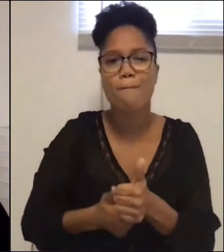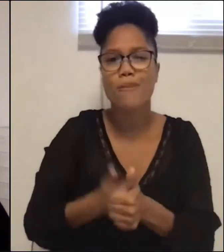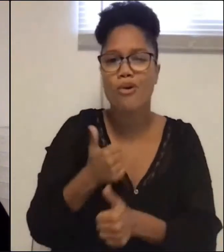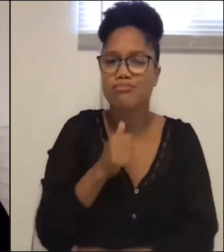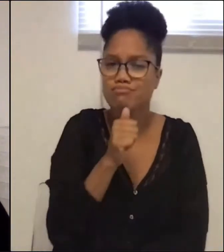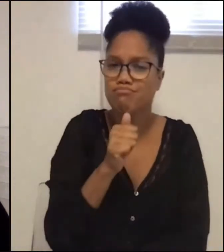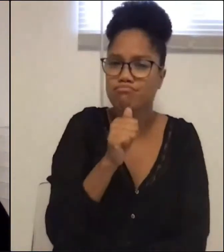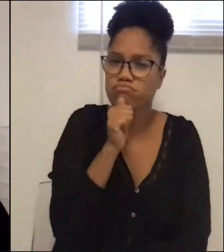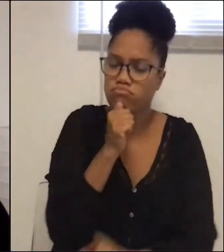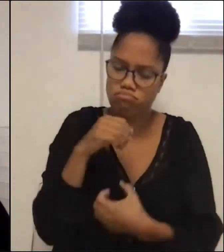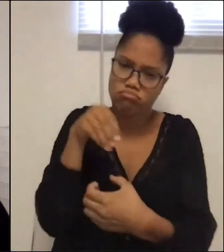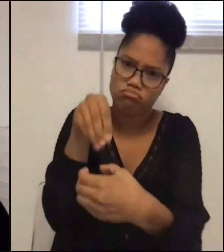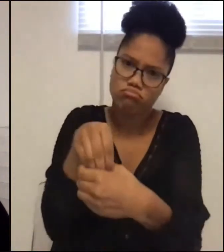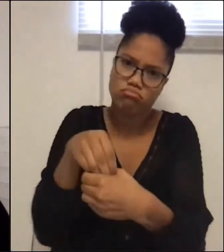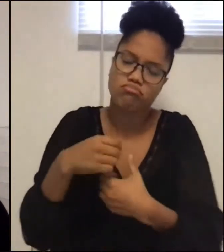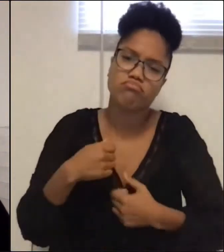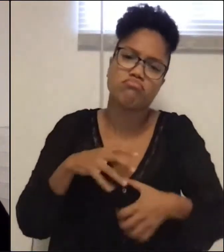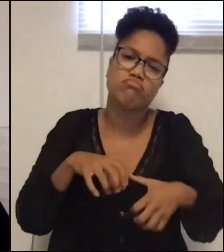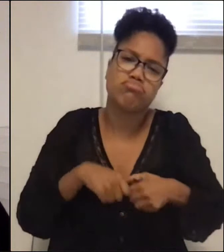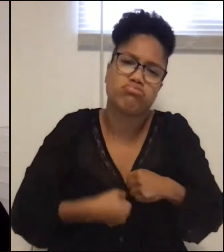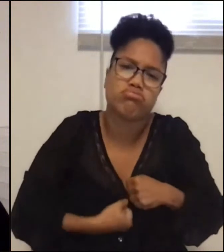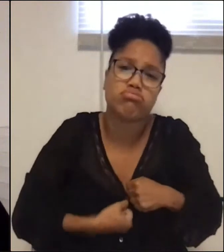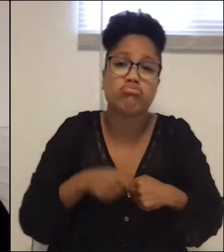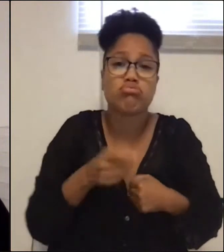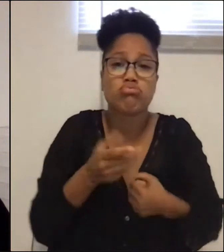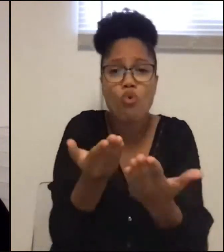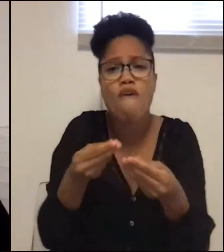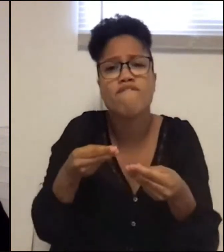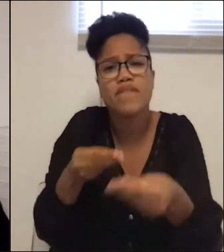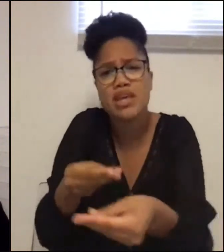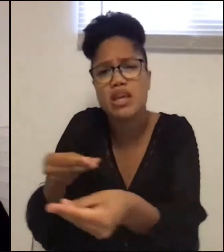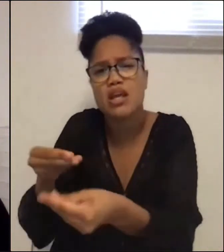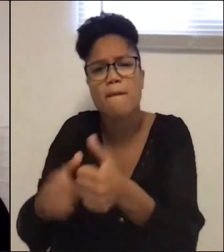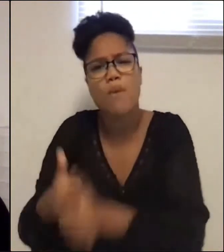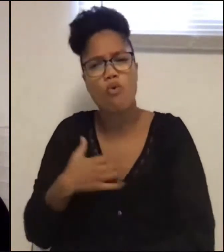sorrows and feeds the hungriest ghosts.